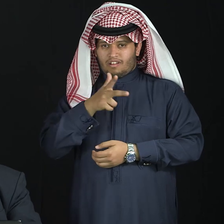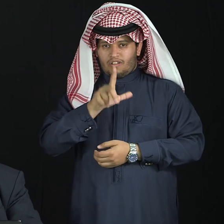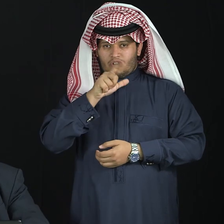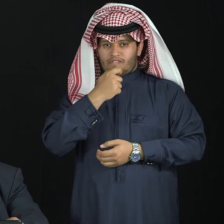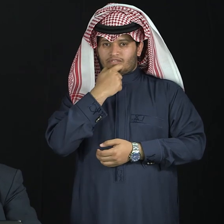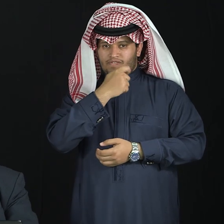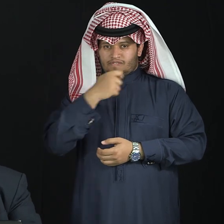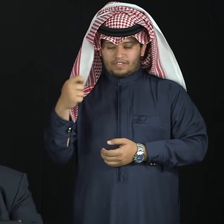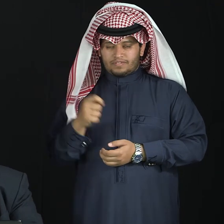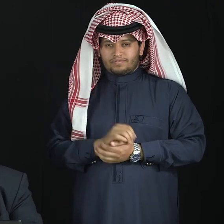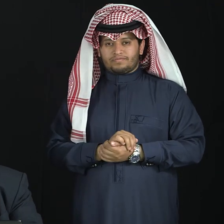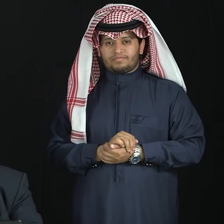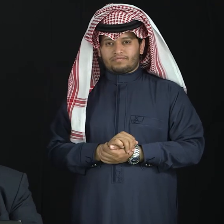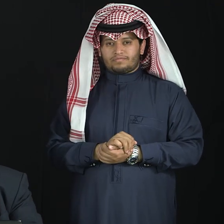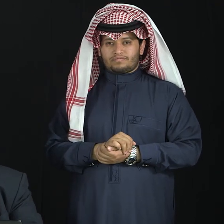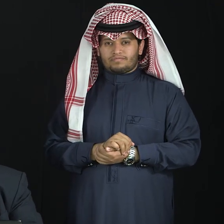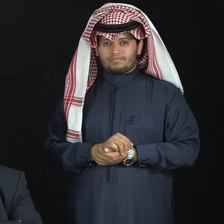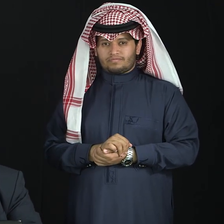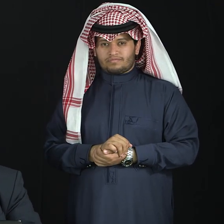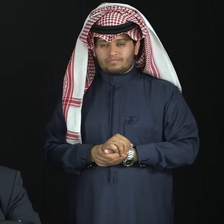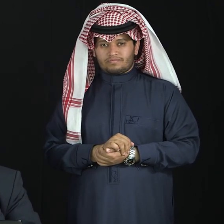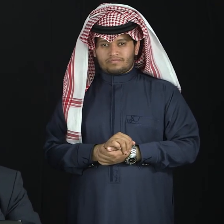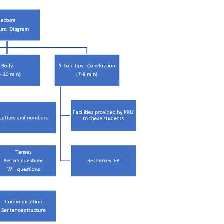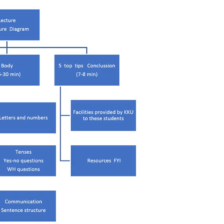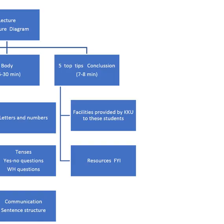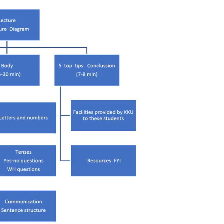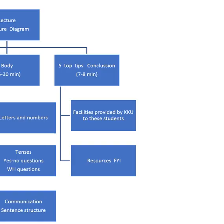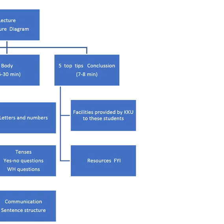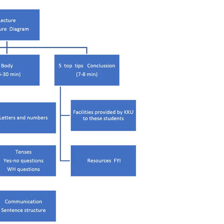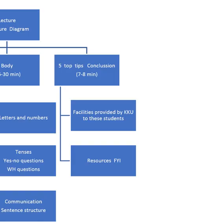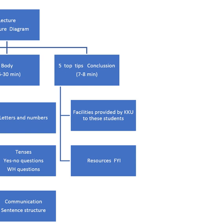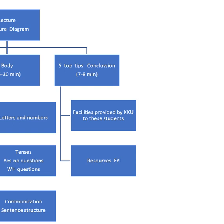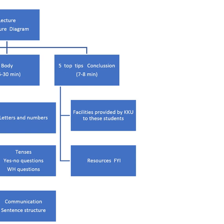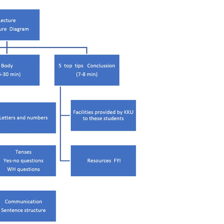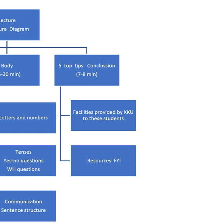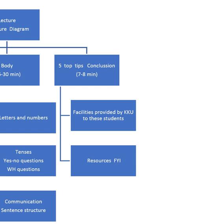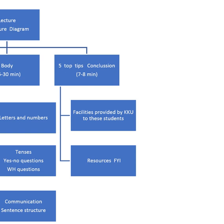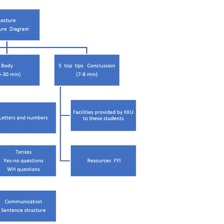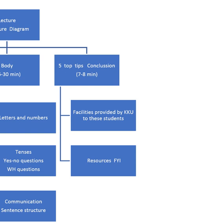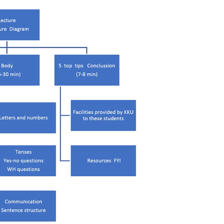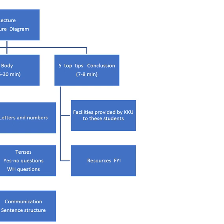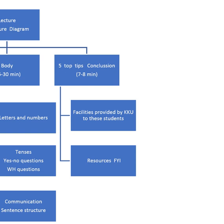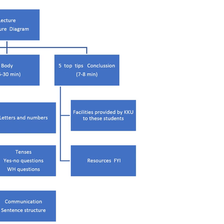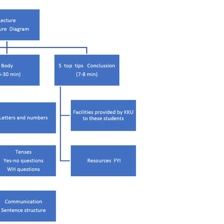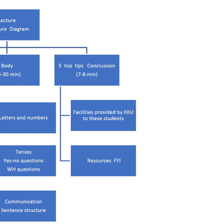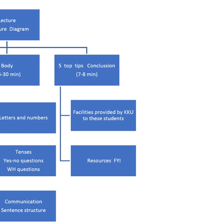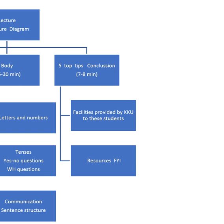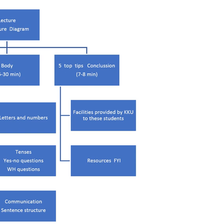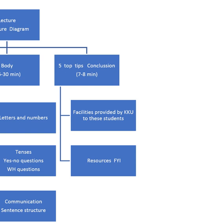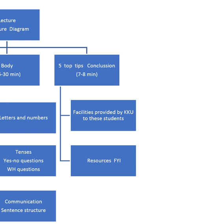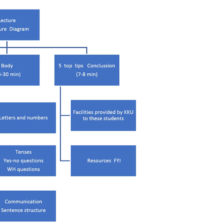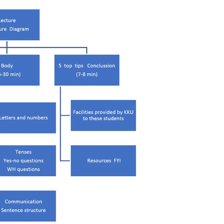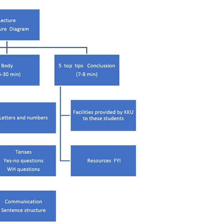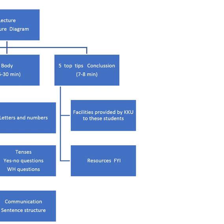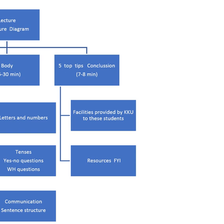going to explain for today. This video structure diagram, I'll just give a few words, in